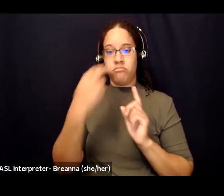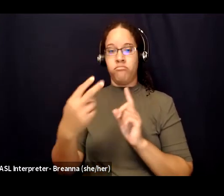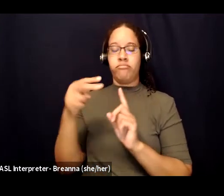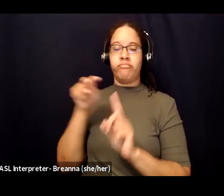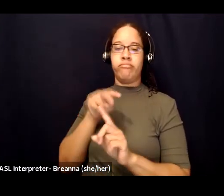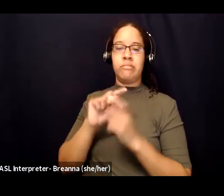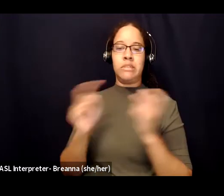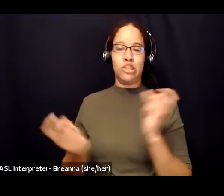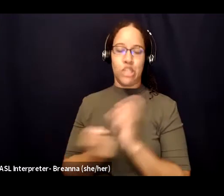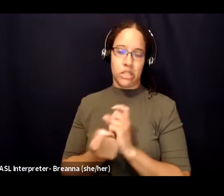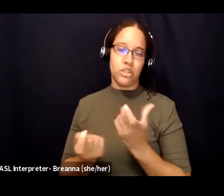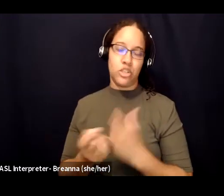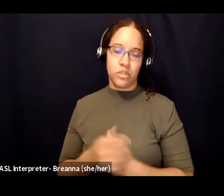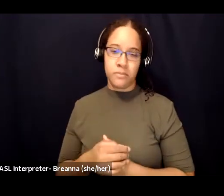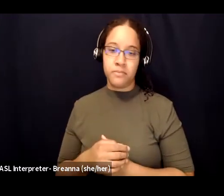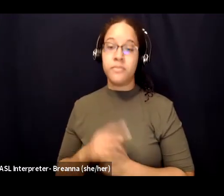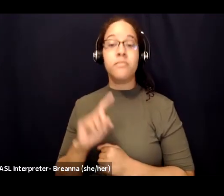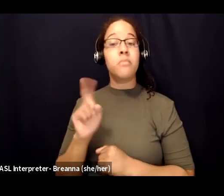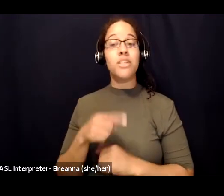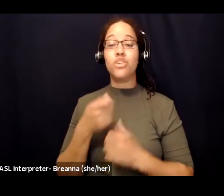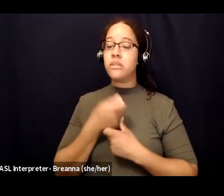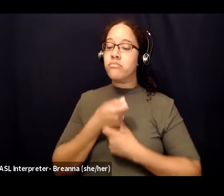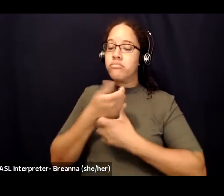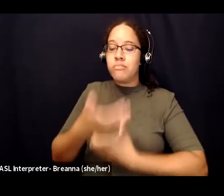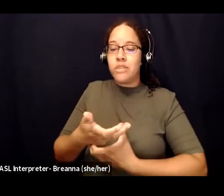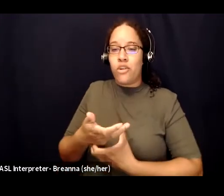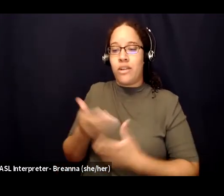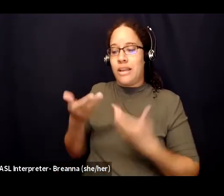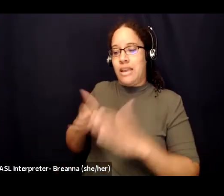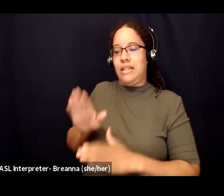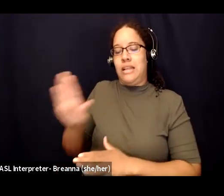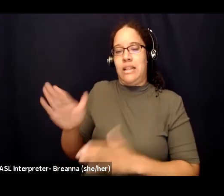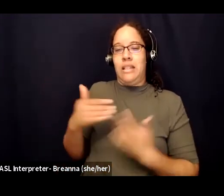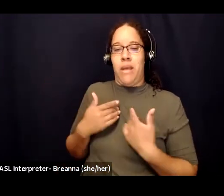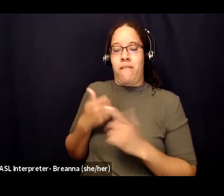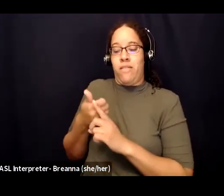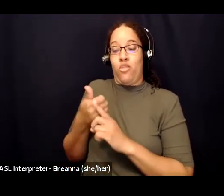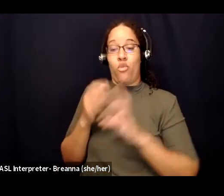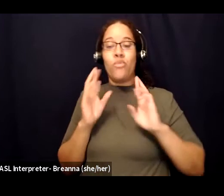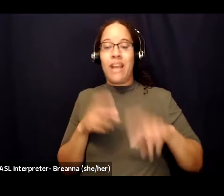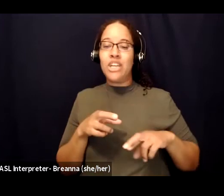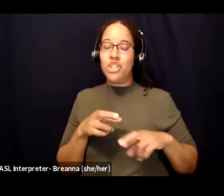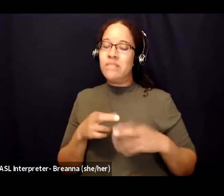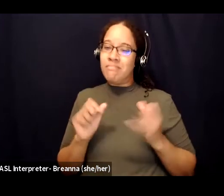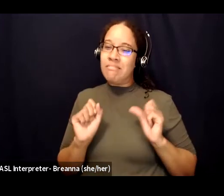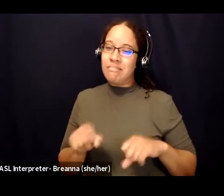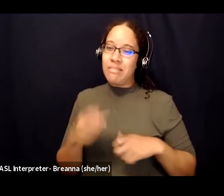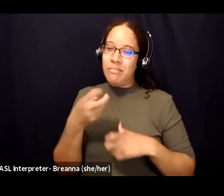have their own reaction and understanding of that part of you is really hard. It's hard to revisit an experience which was incredibly